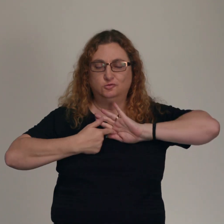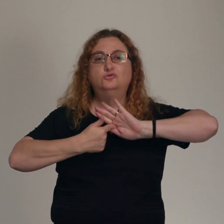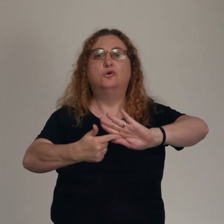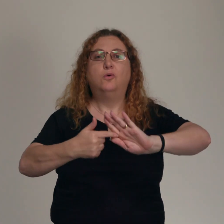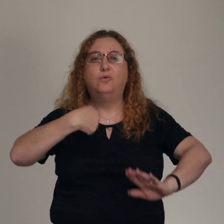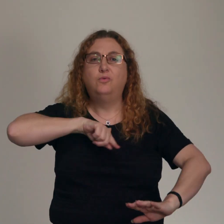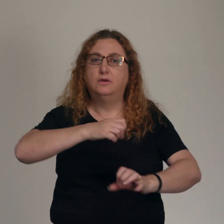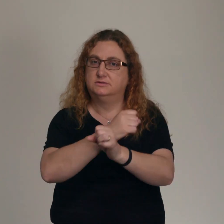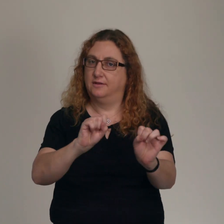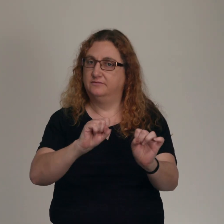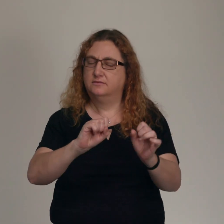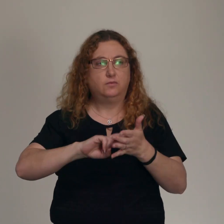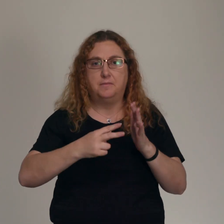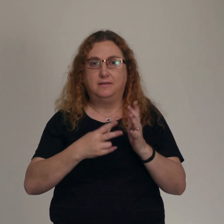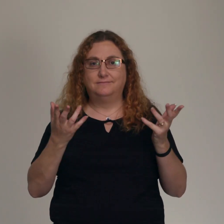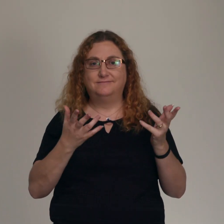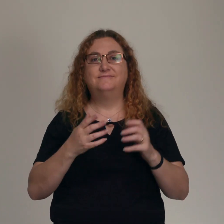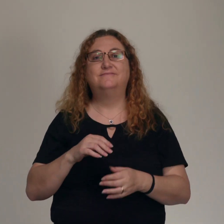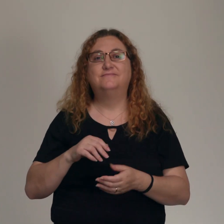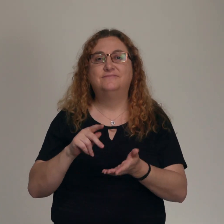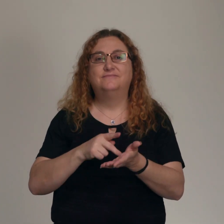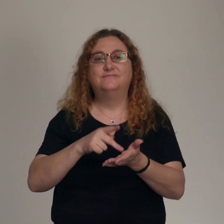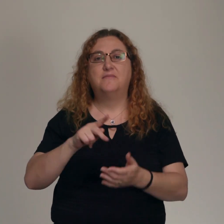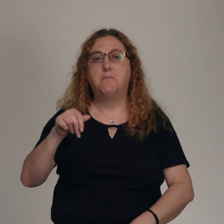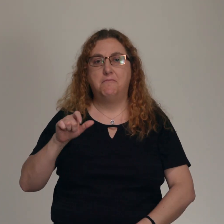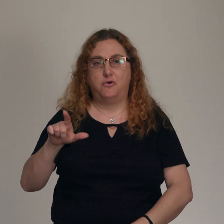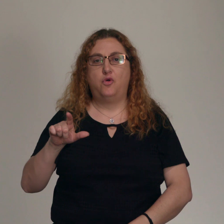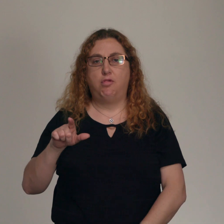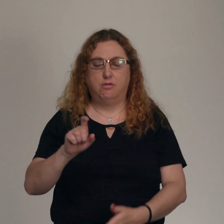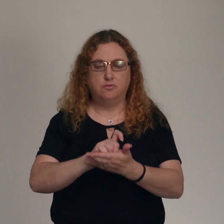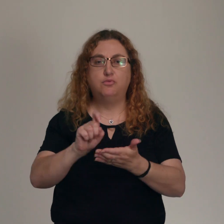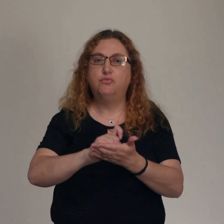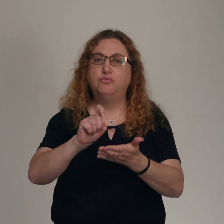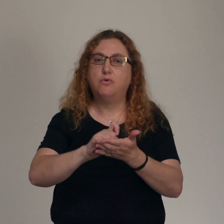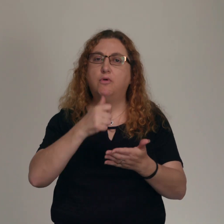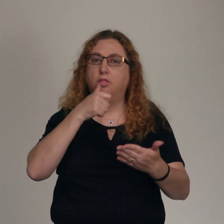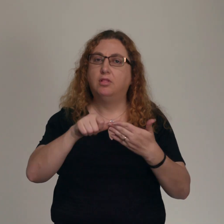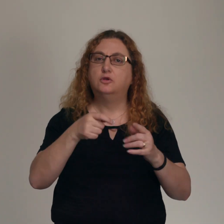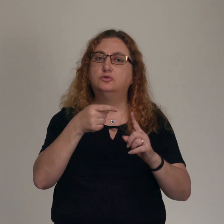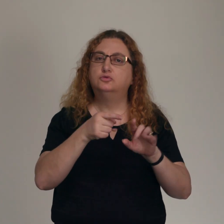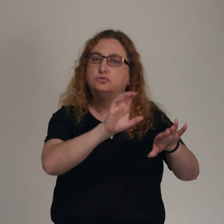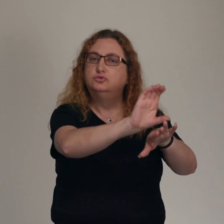Here's what I mean by that. The Apostle Paul in writing a letter to the church in Philippi, near the end of his letter,